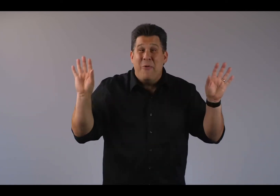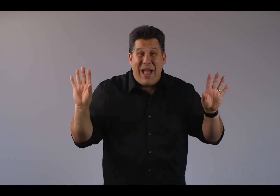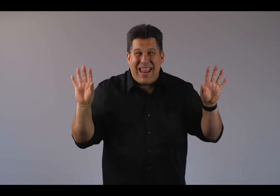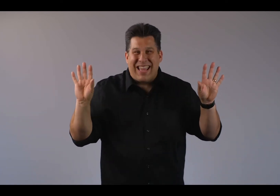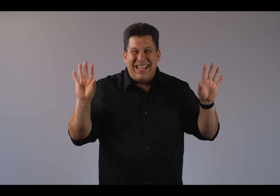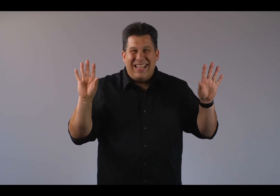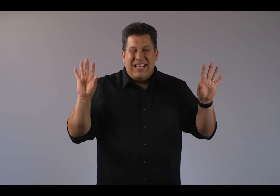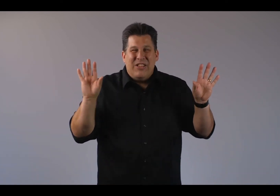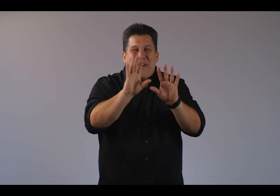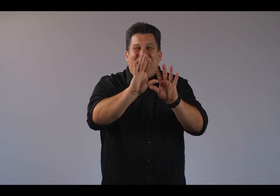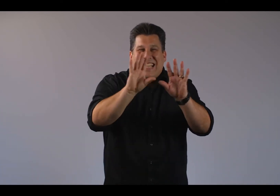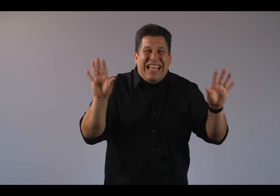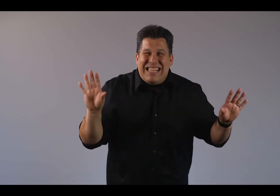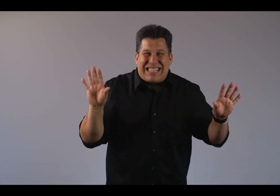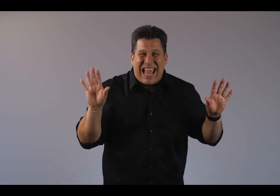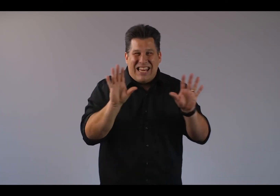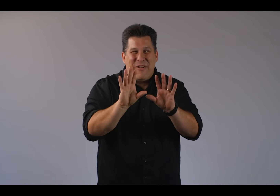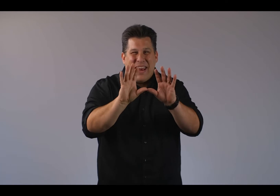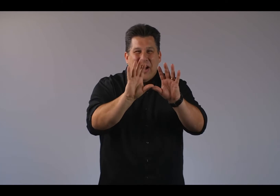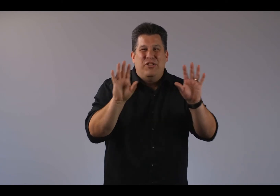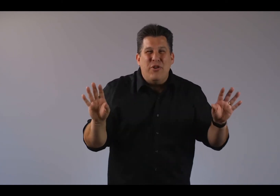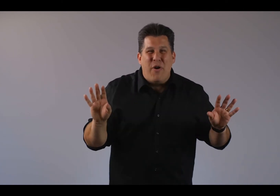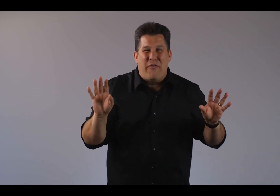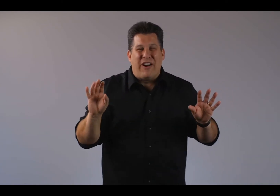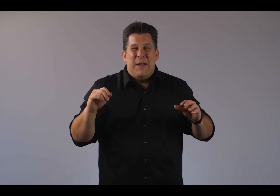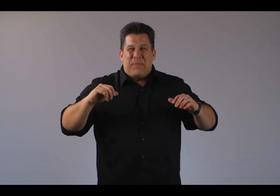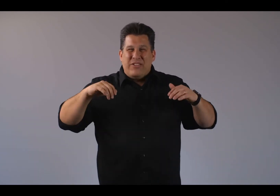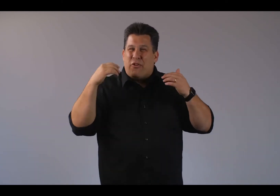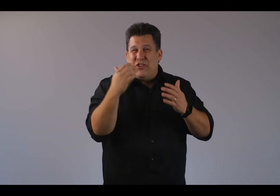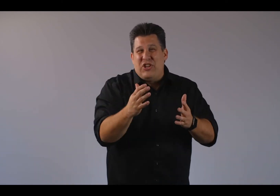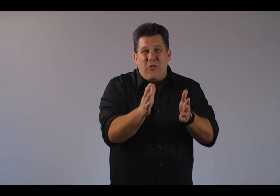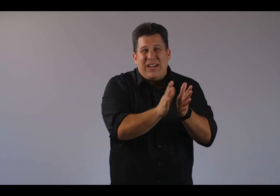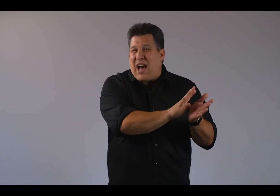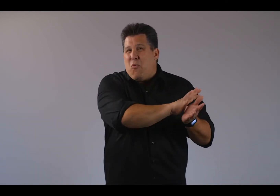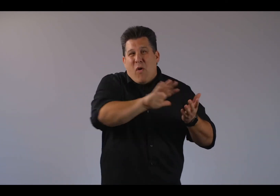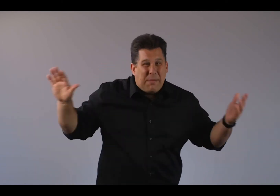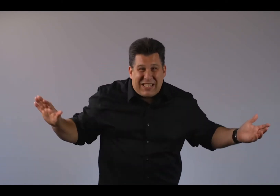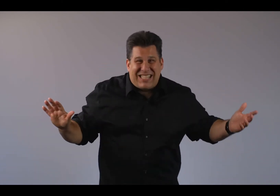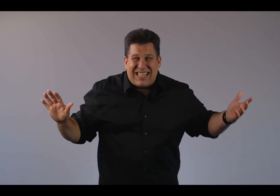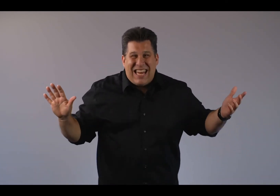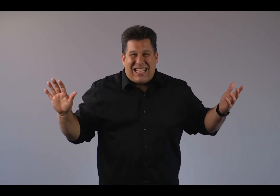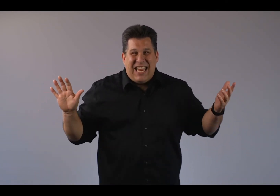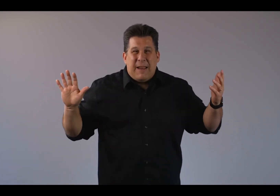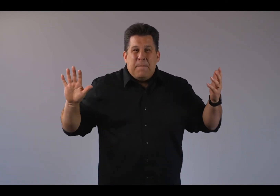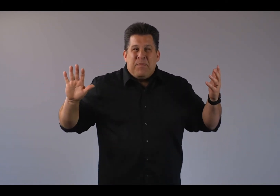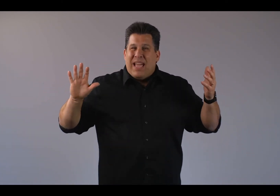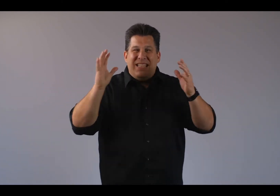away. You got a clean slate. You got a do over. And so for Jonah, God wipes the slate clean. And he's